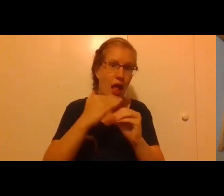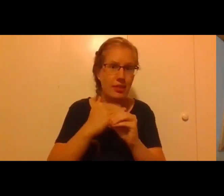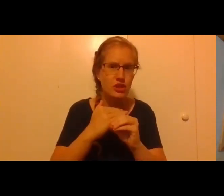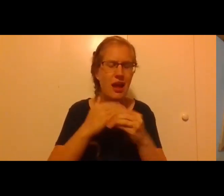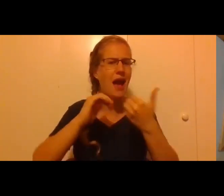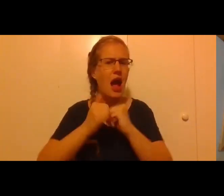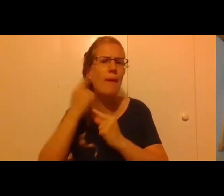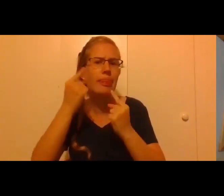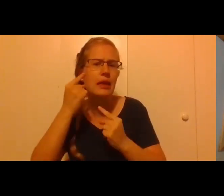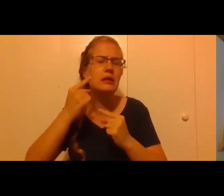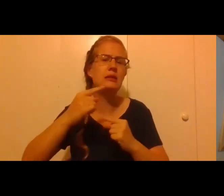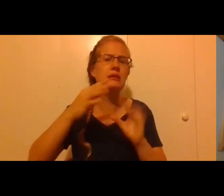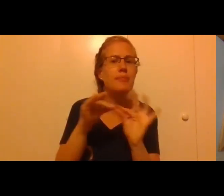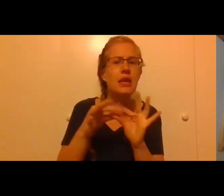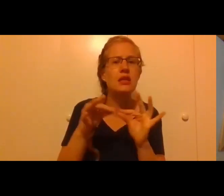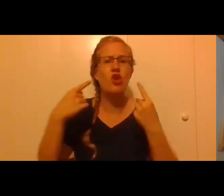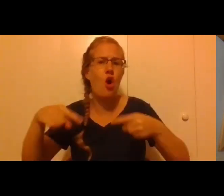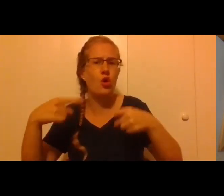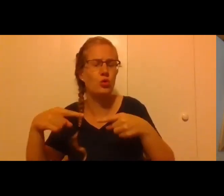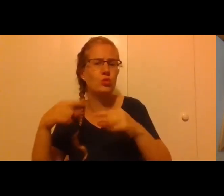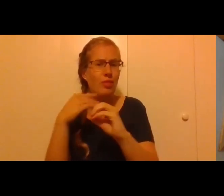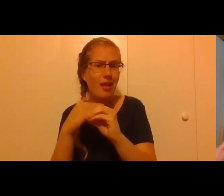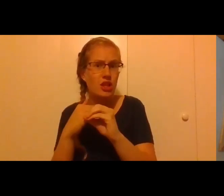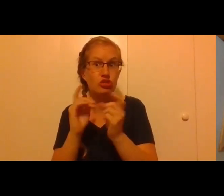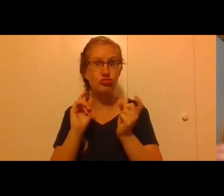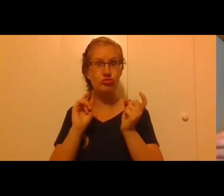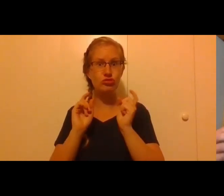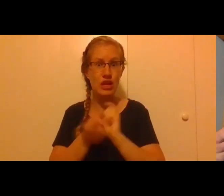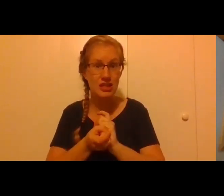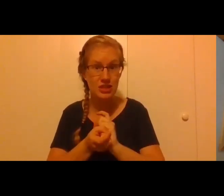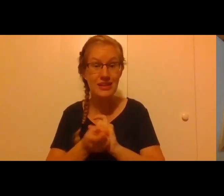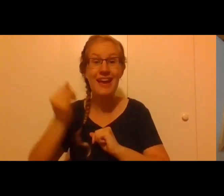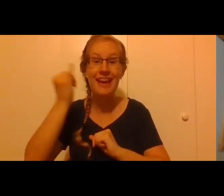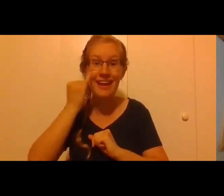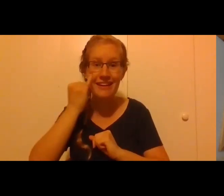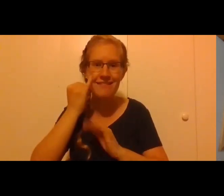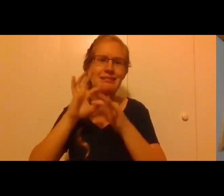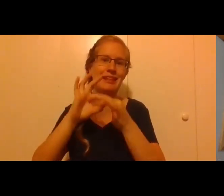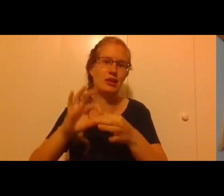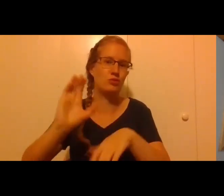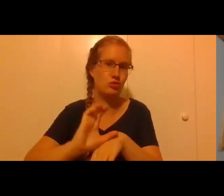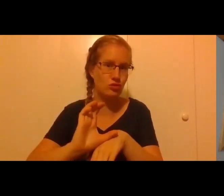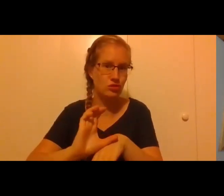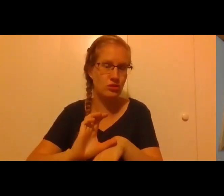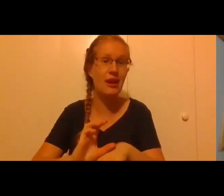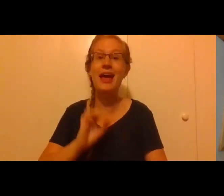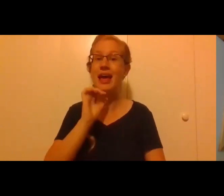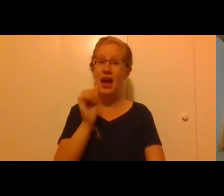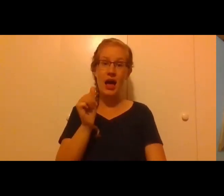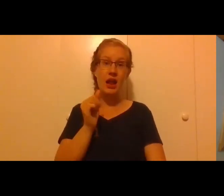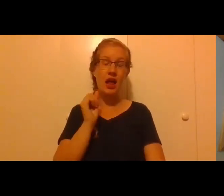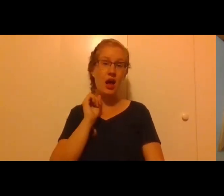thinks, speaks, and argues theologically, it changes when it's informed by the church. Not an ideal, not an